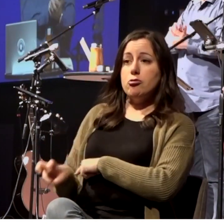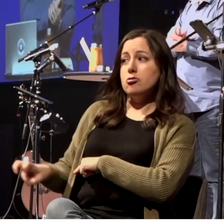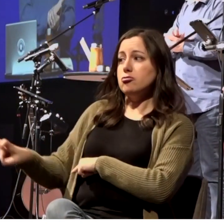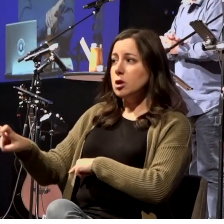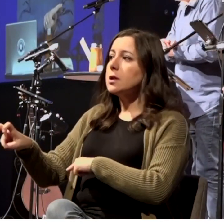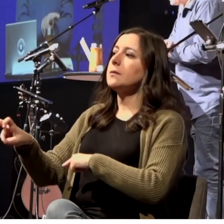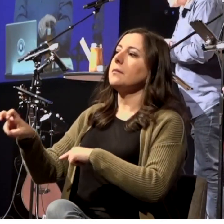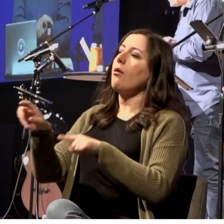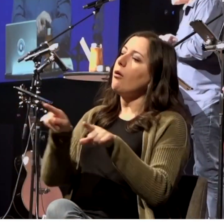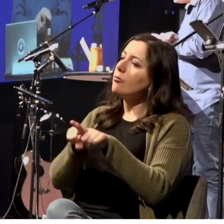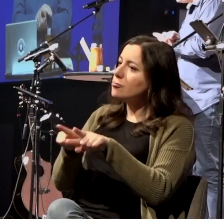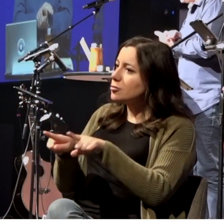to the Jews.